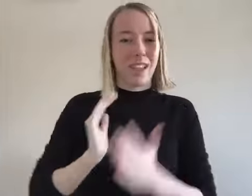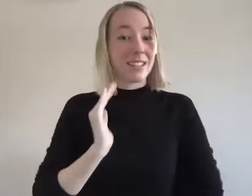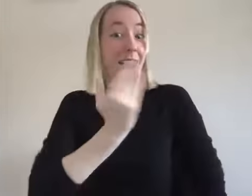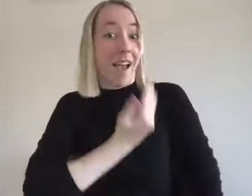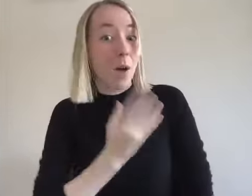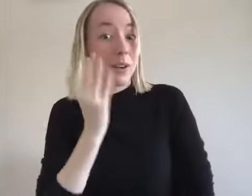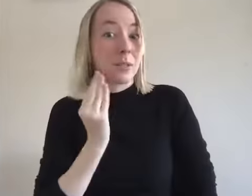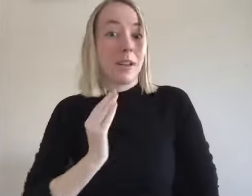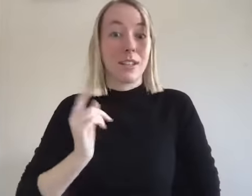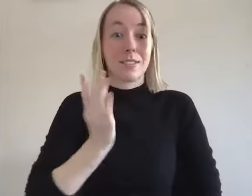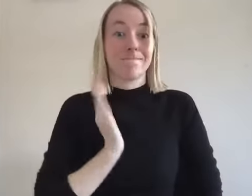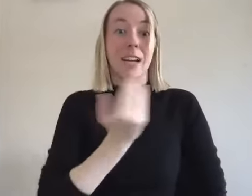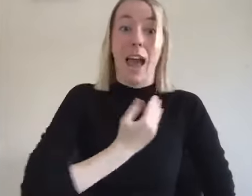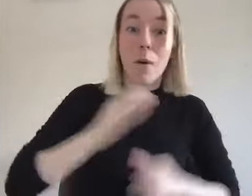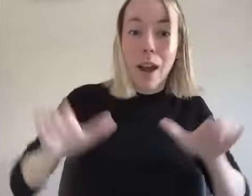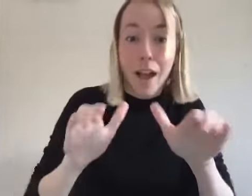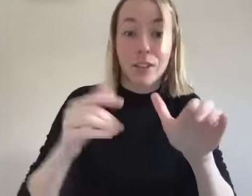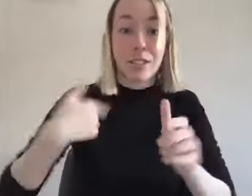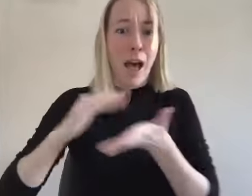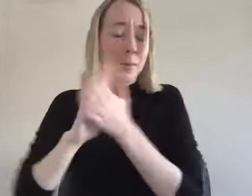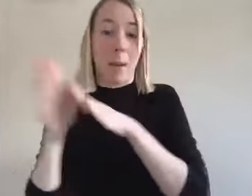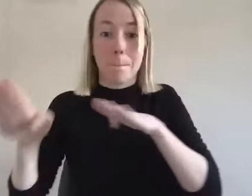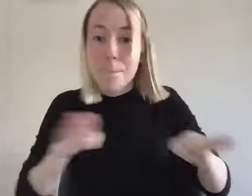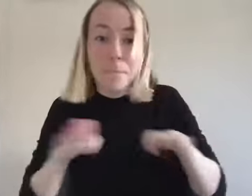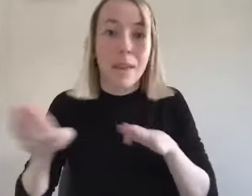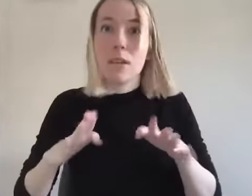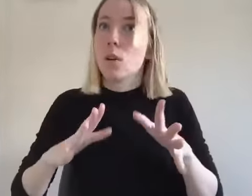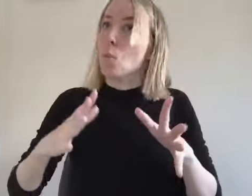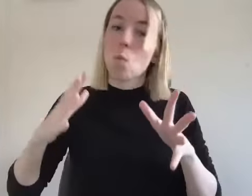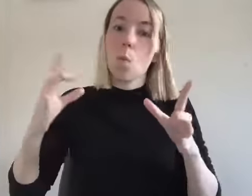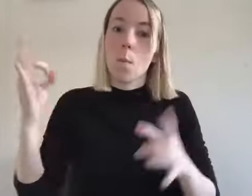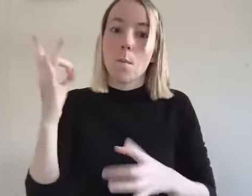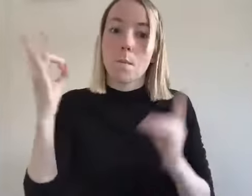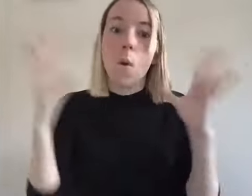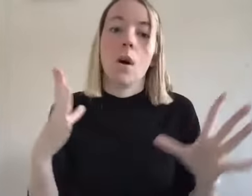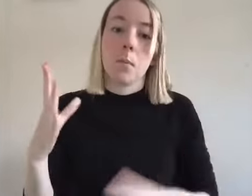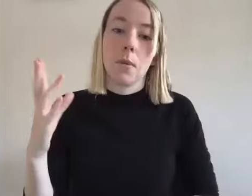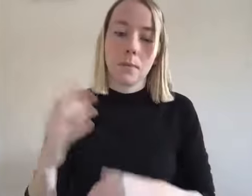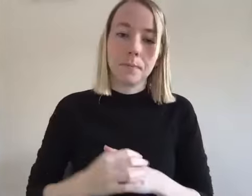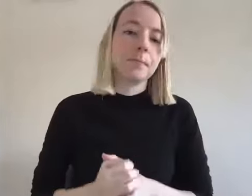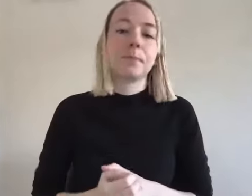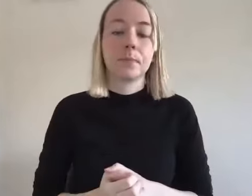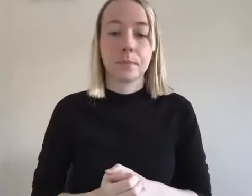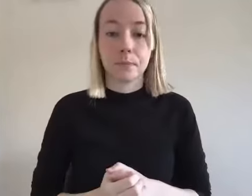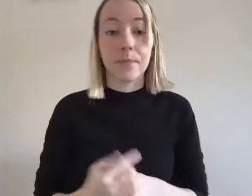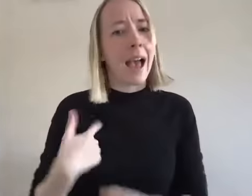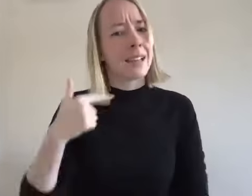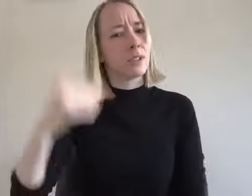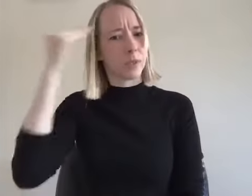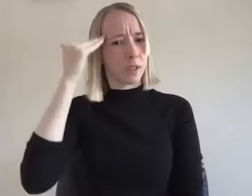issues that we do things that we've done you know and i became a violent raging lunatic alan on you know as i grew up and i have to